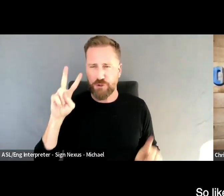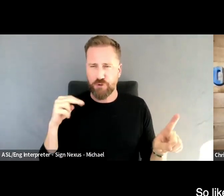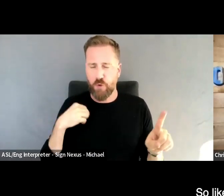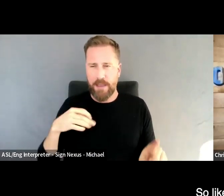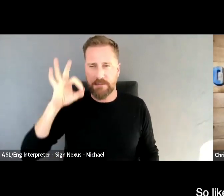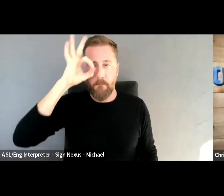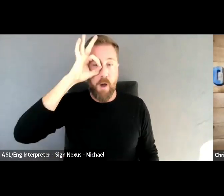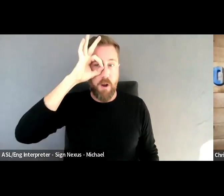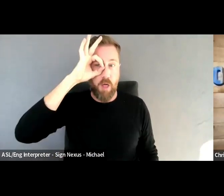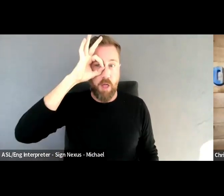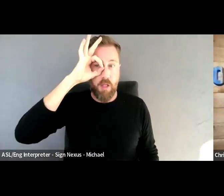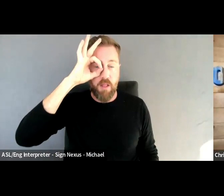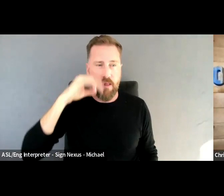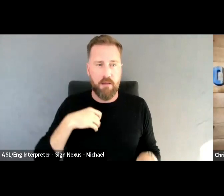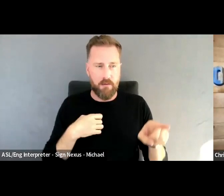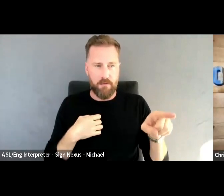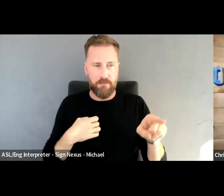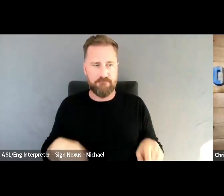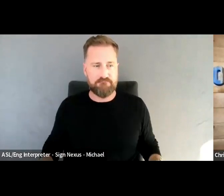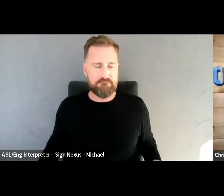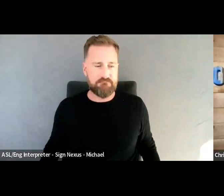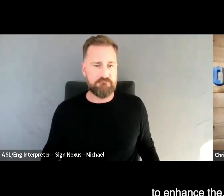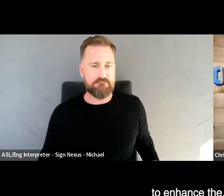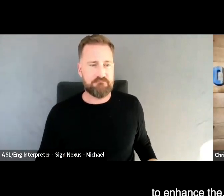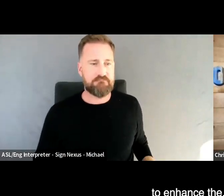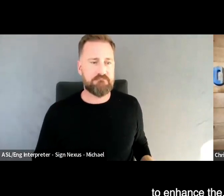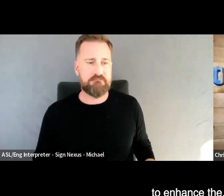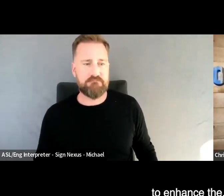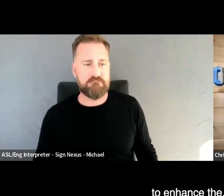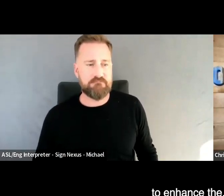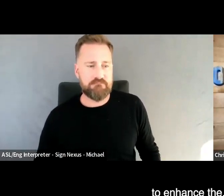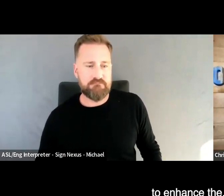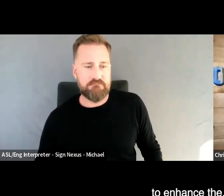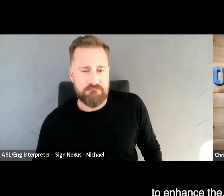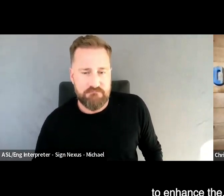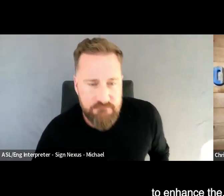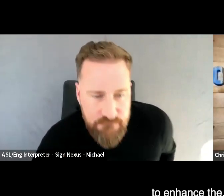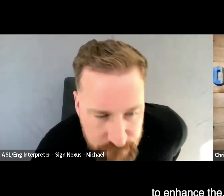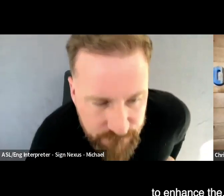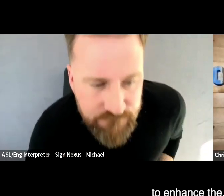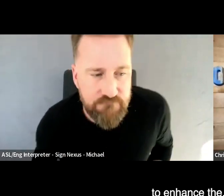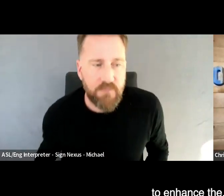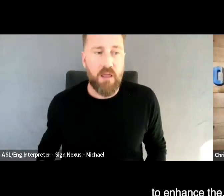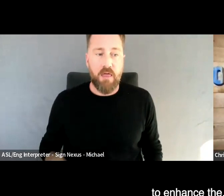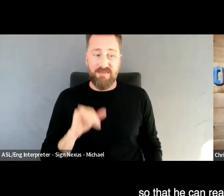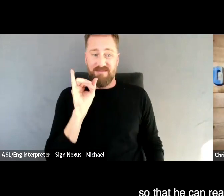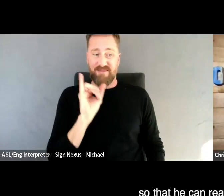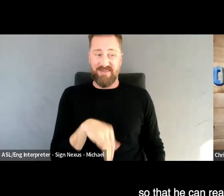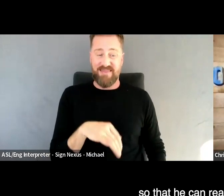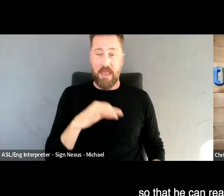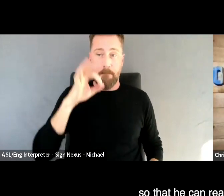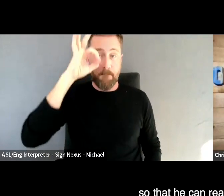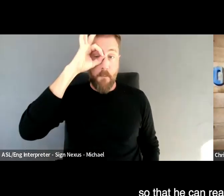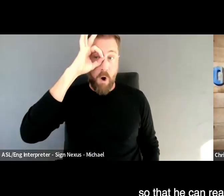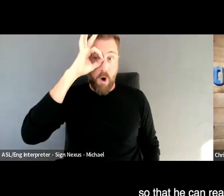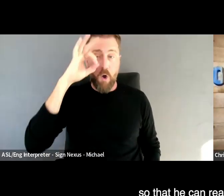so like to enhance his vision so that